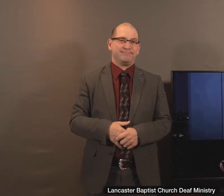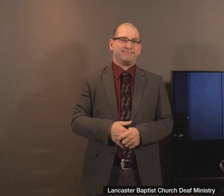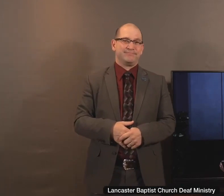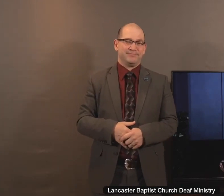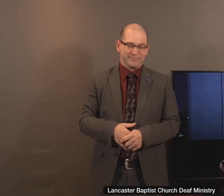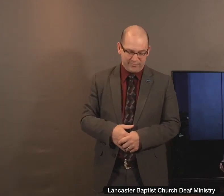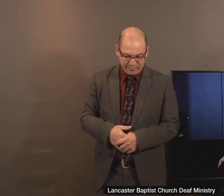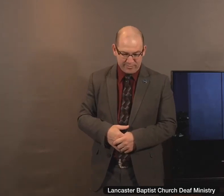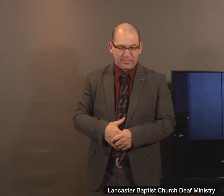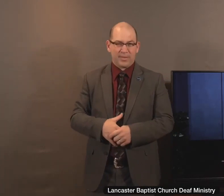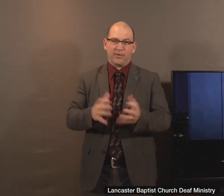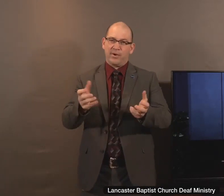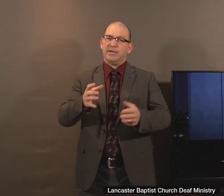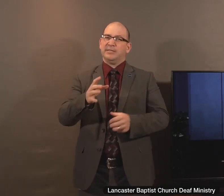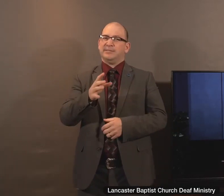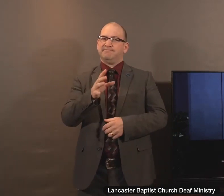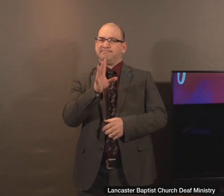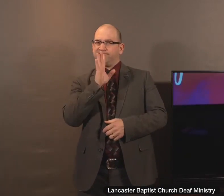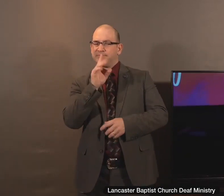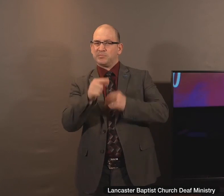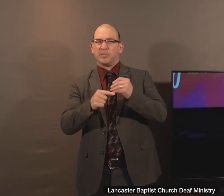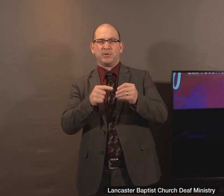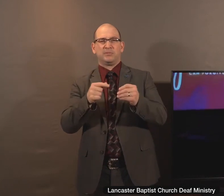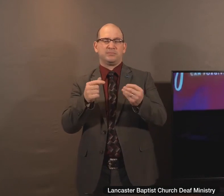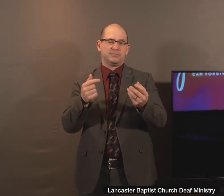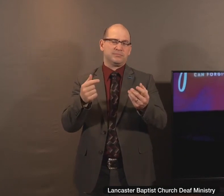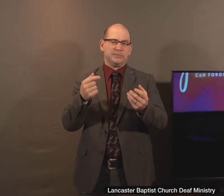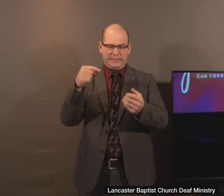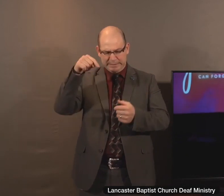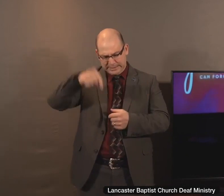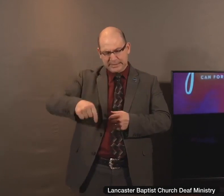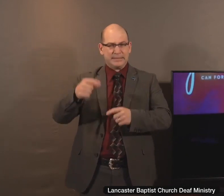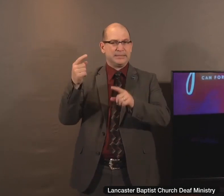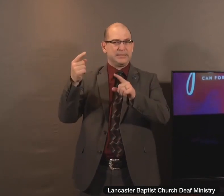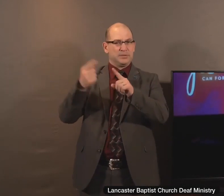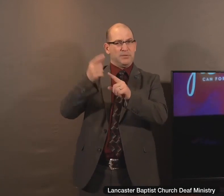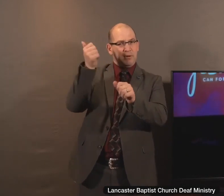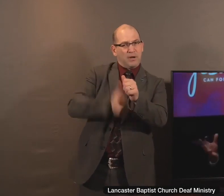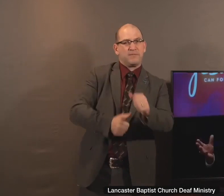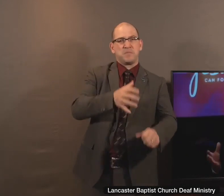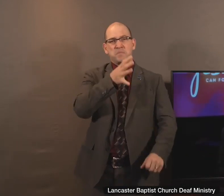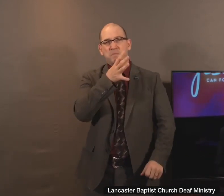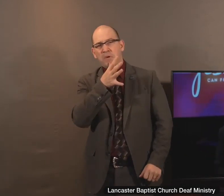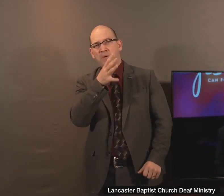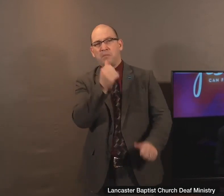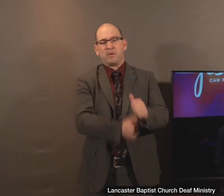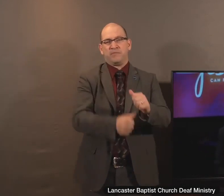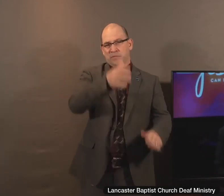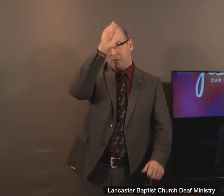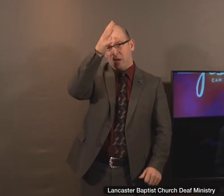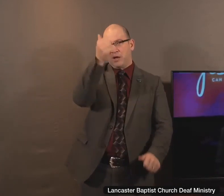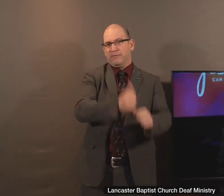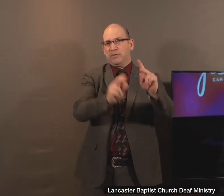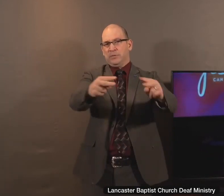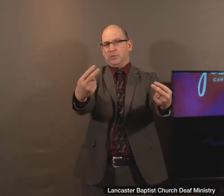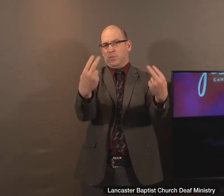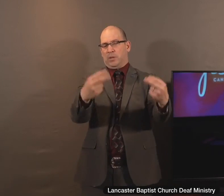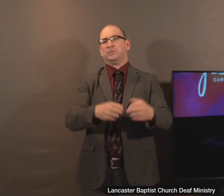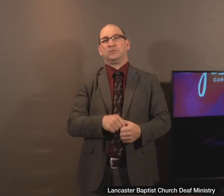So I want to speak for a moment to every mom and dad and to each of you that are with us today. Do you have peace with